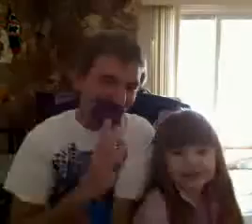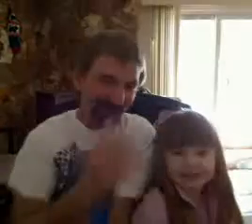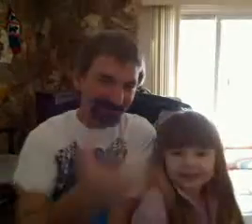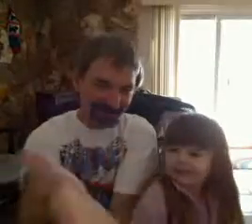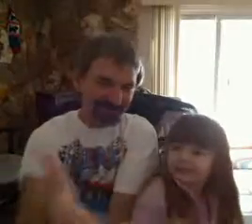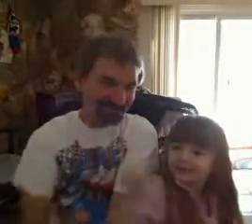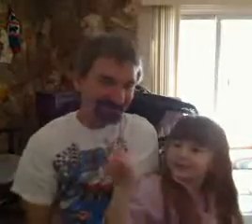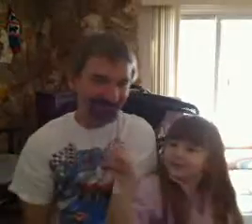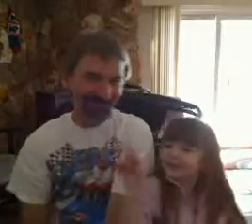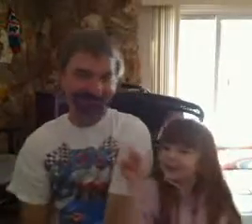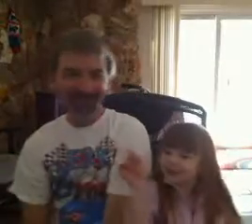How are you?